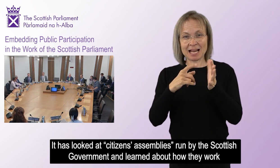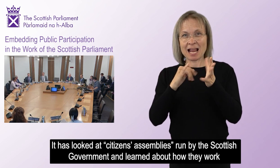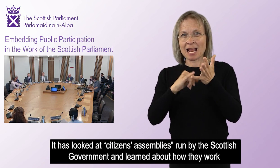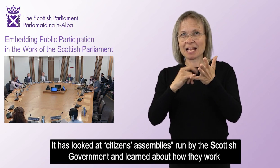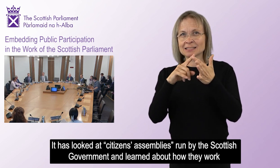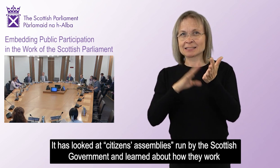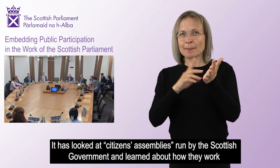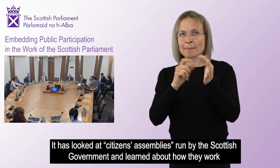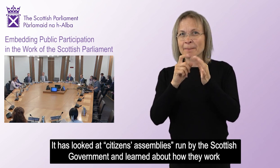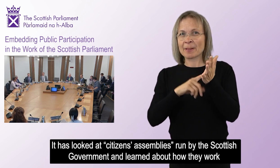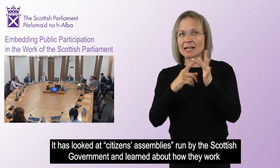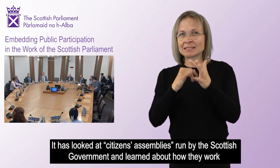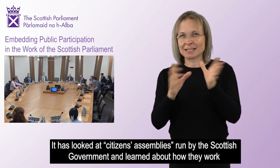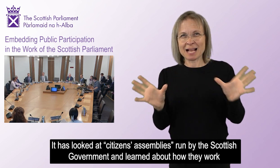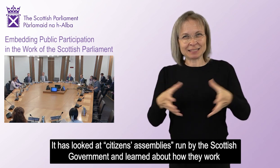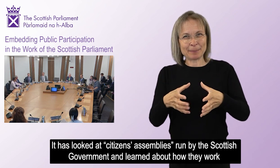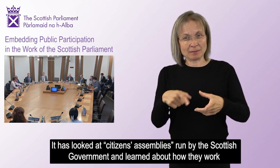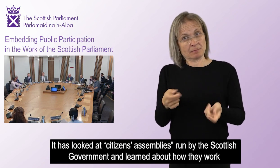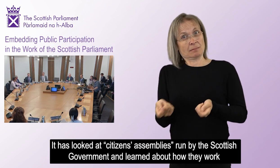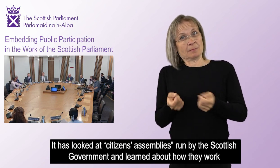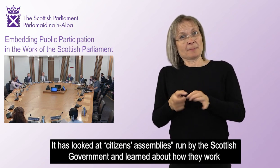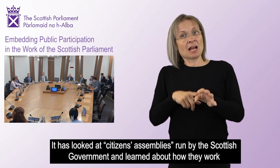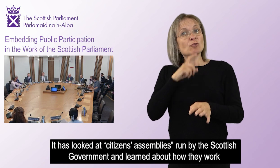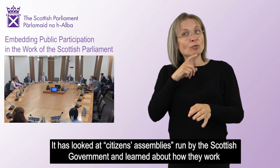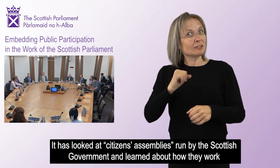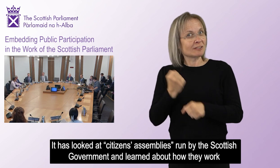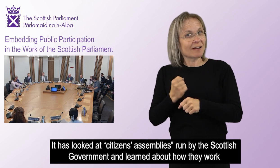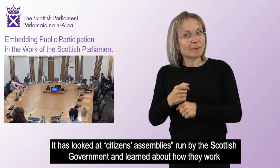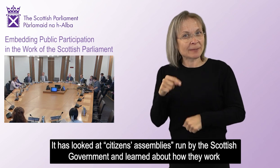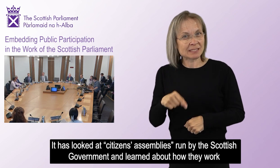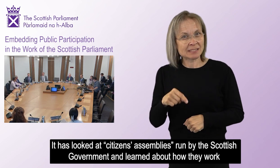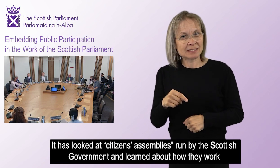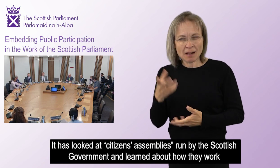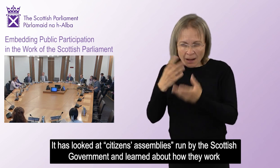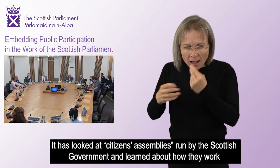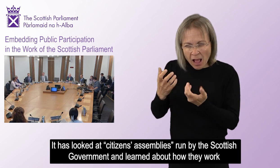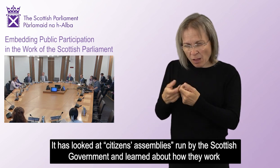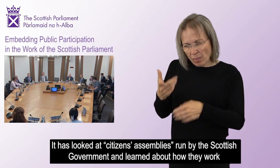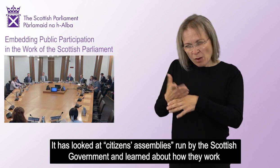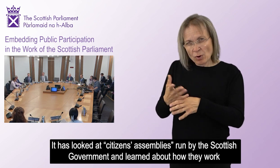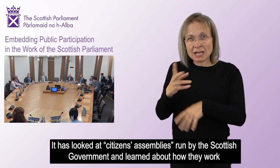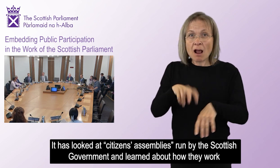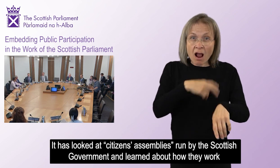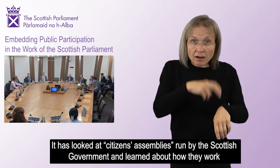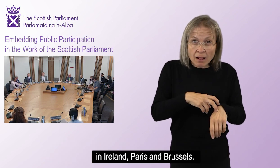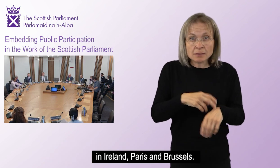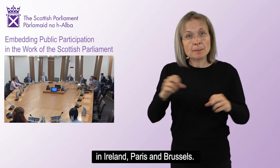It has looked at Citizens' Assemblies, run by the Scottish Government, and learned about how they work in Ireland, Paris and Brussels.